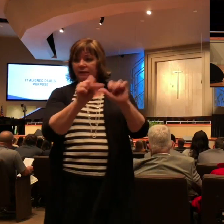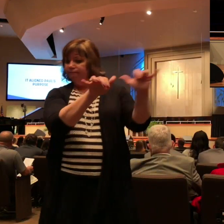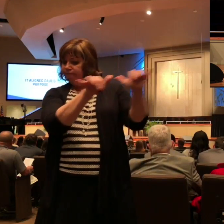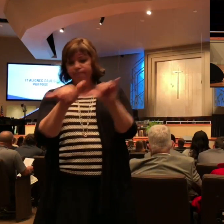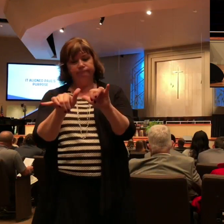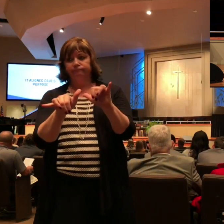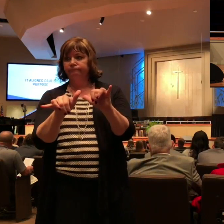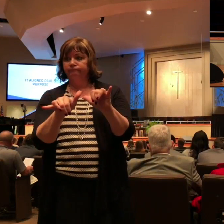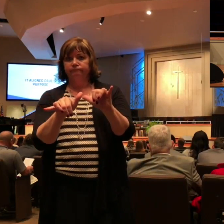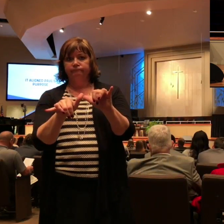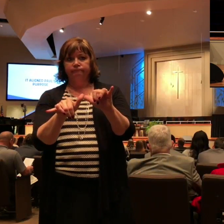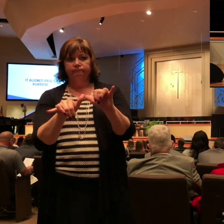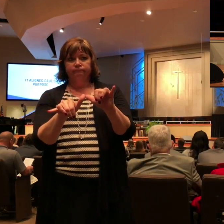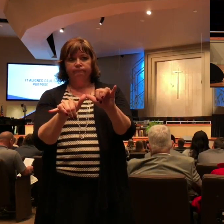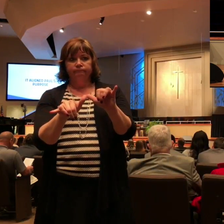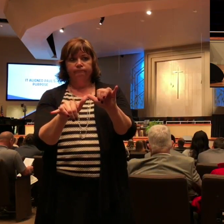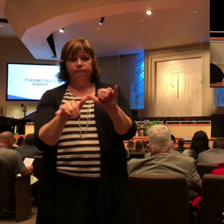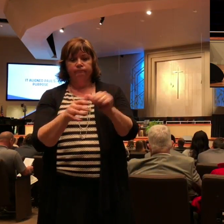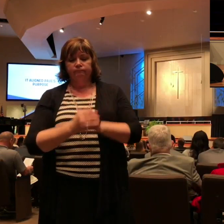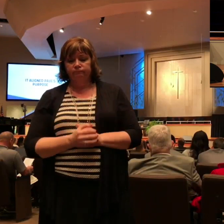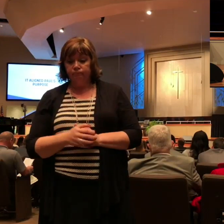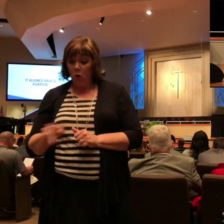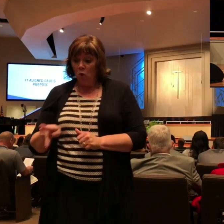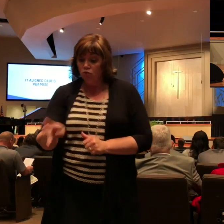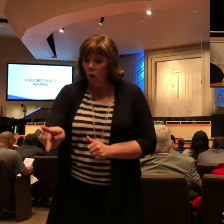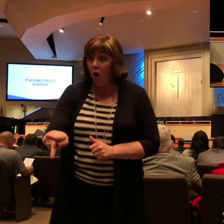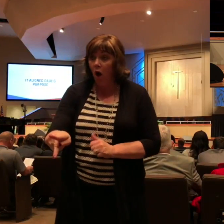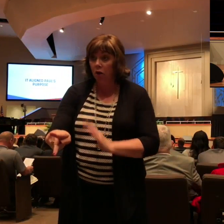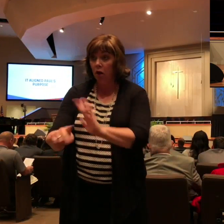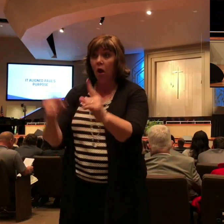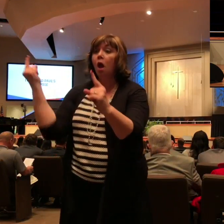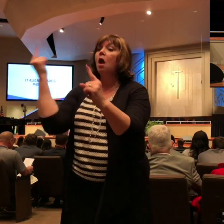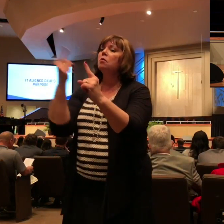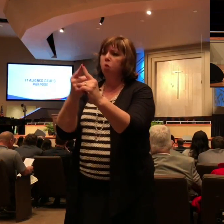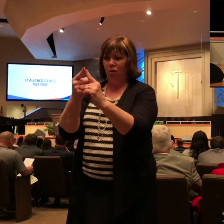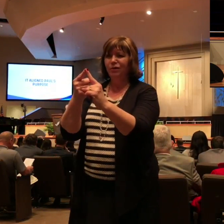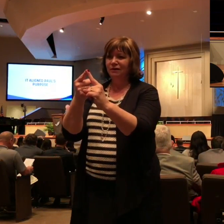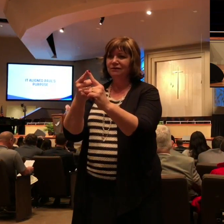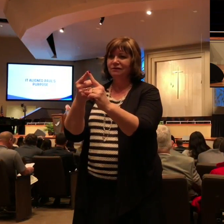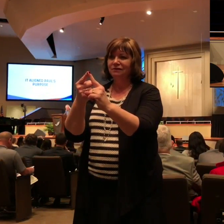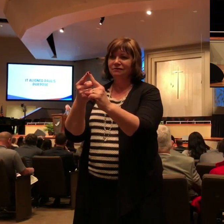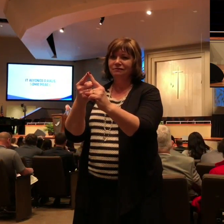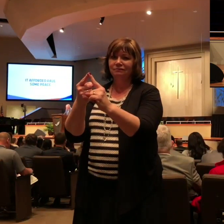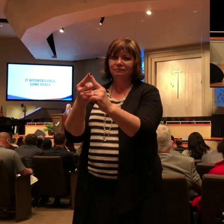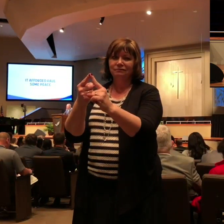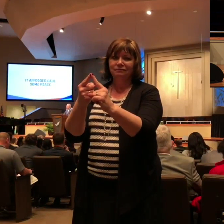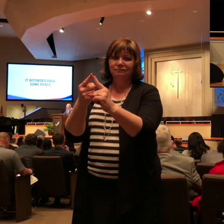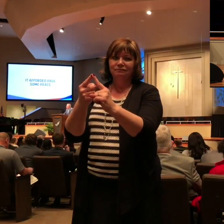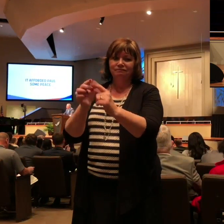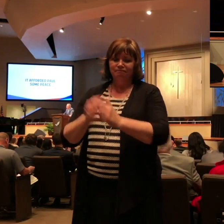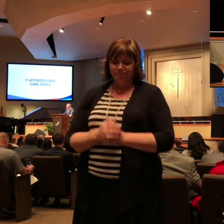it aligned Paul with his purpose as we close notice let her see that it afforded Paul some peace